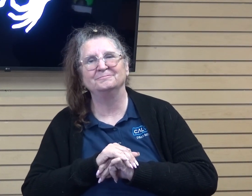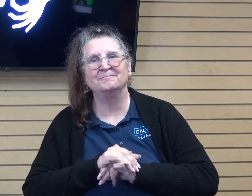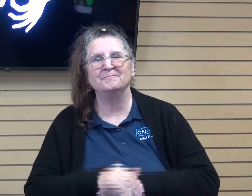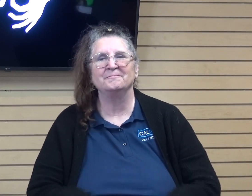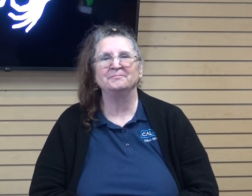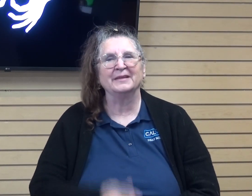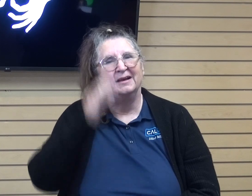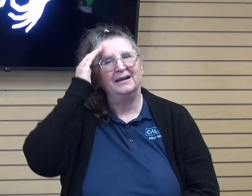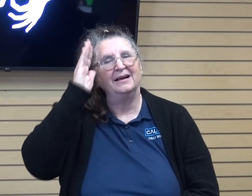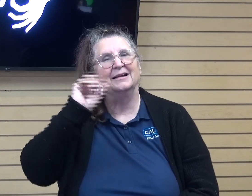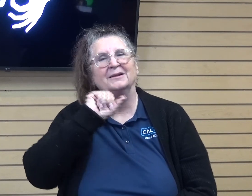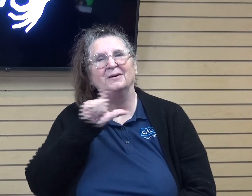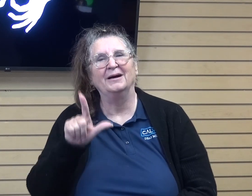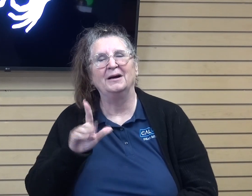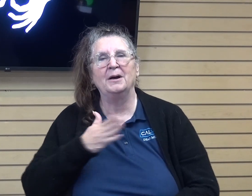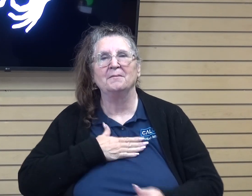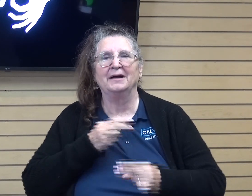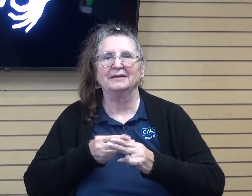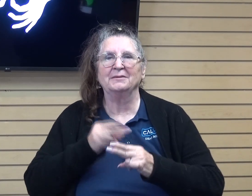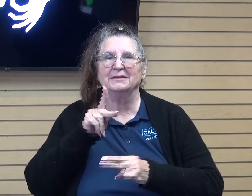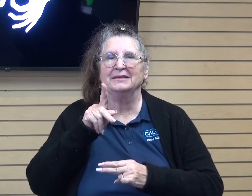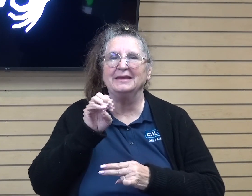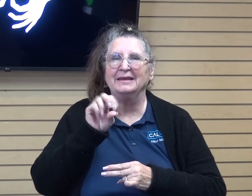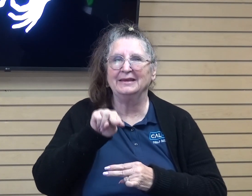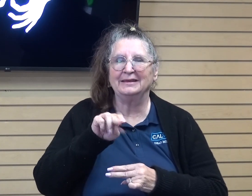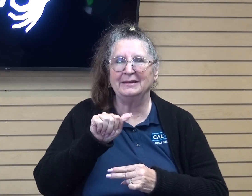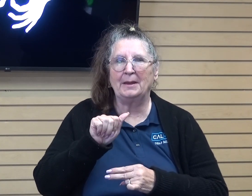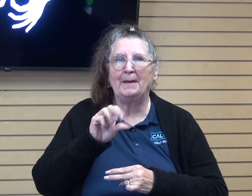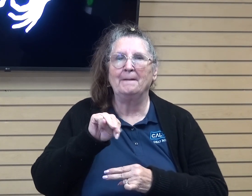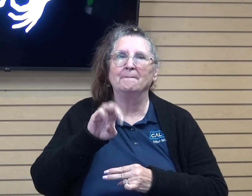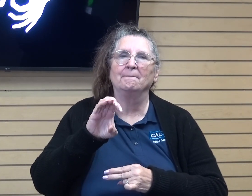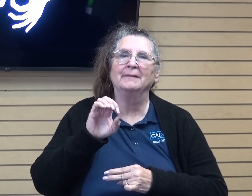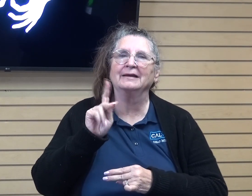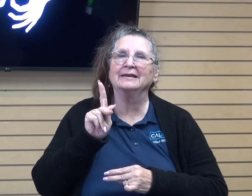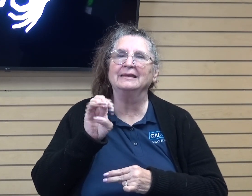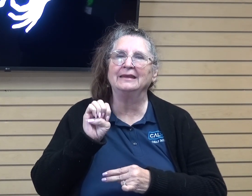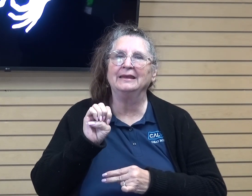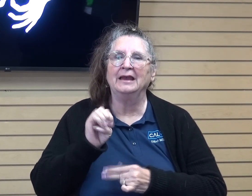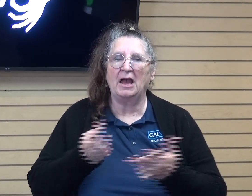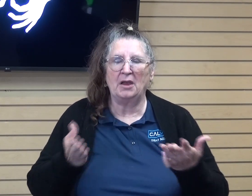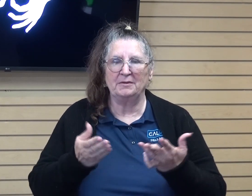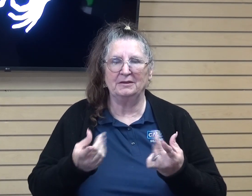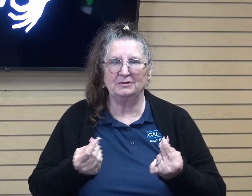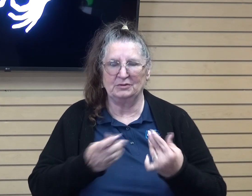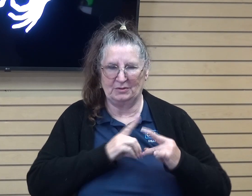Hello, everybody. My name is Kenna McKee, and I'm here today to do the Devo. So